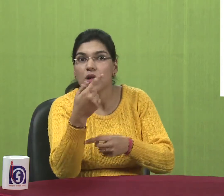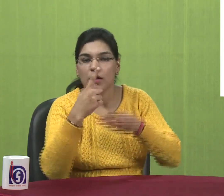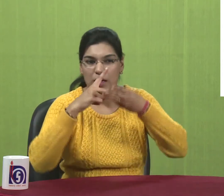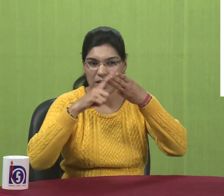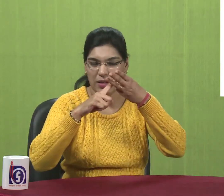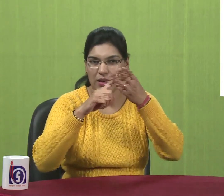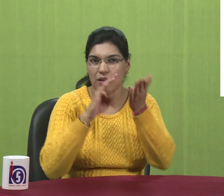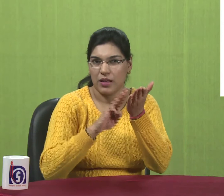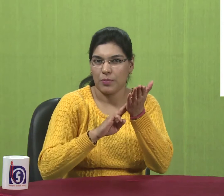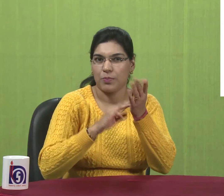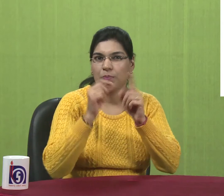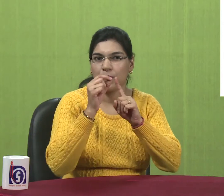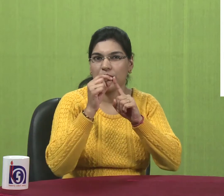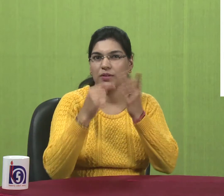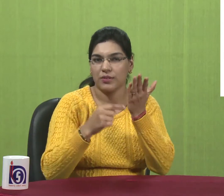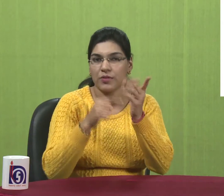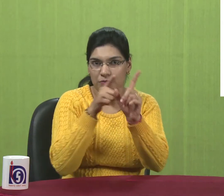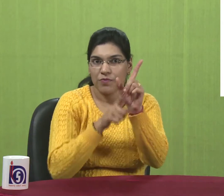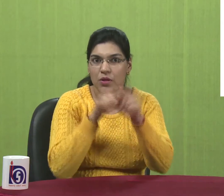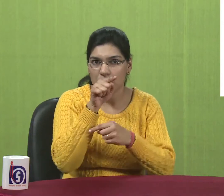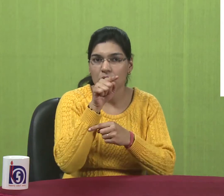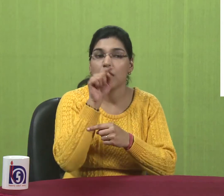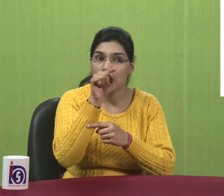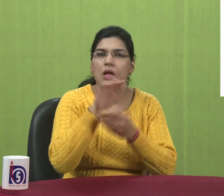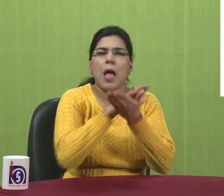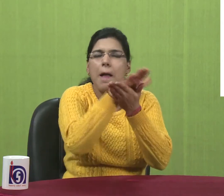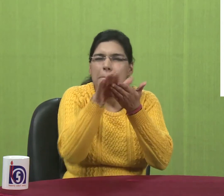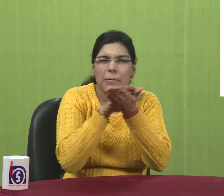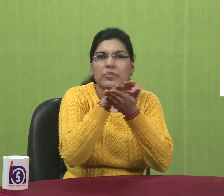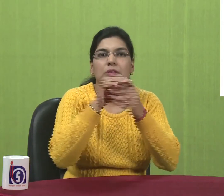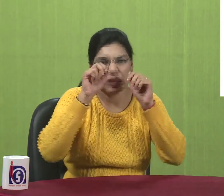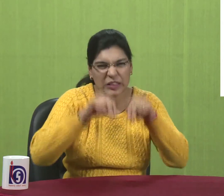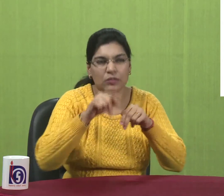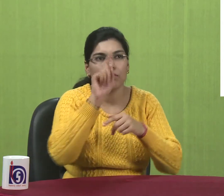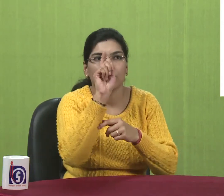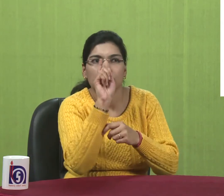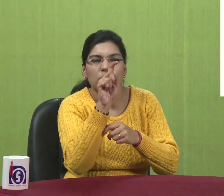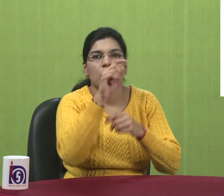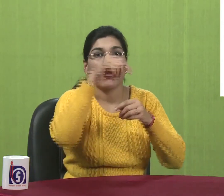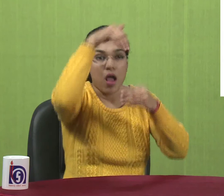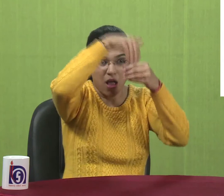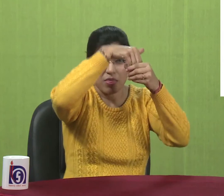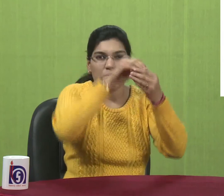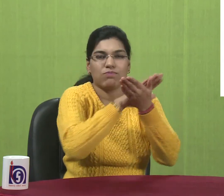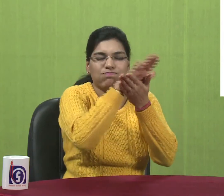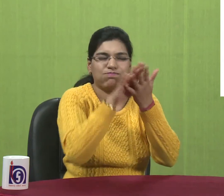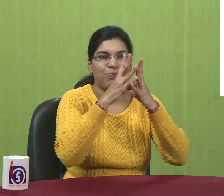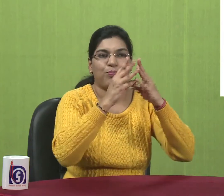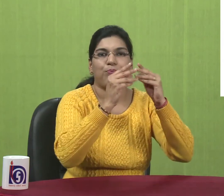Or send to recycle bin. So here you see. Empty recycle bin. So maybe. If you want to restore. Those files. That.